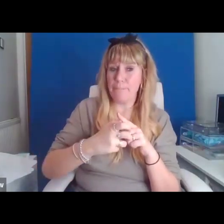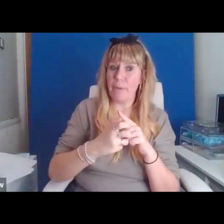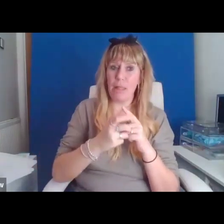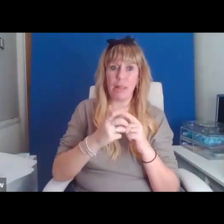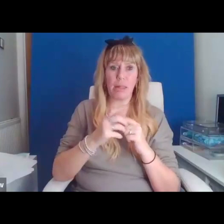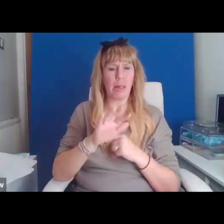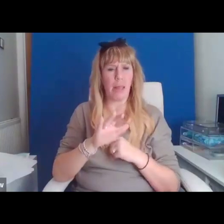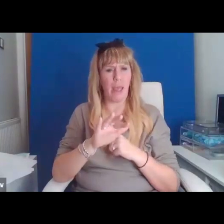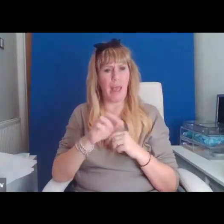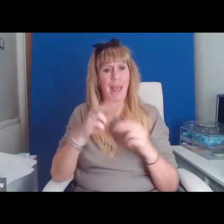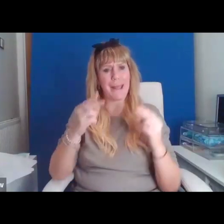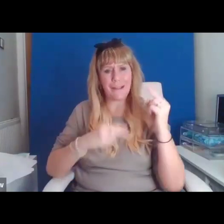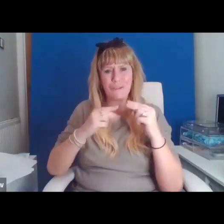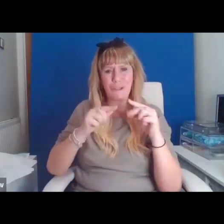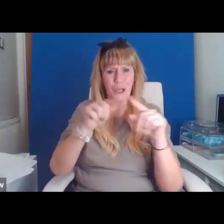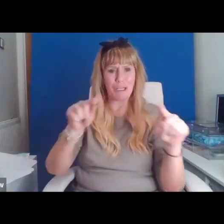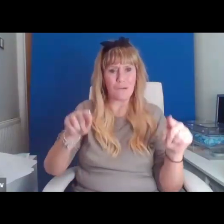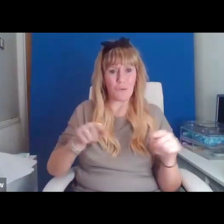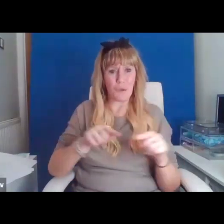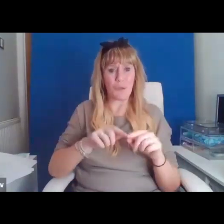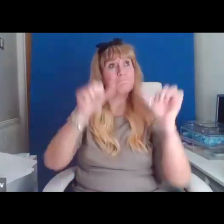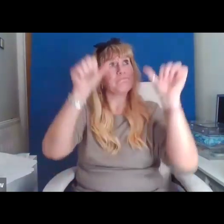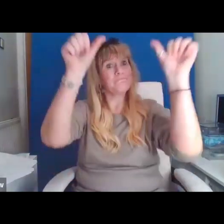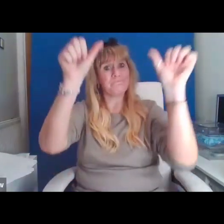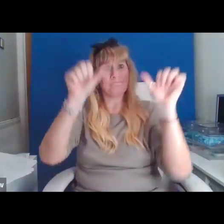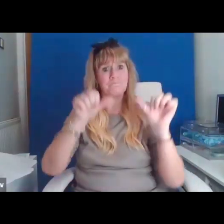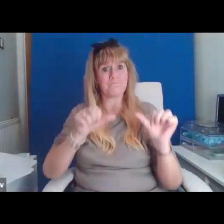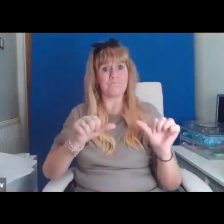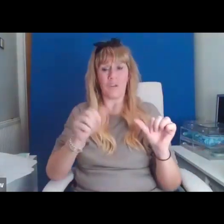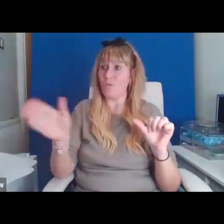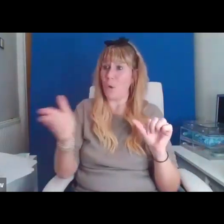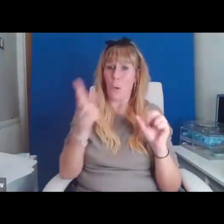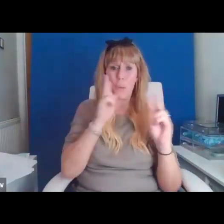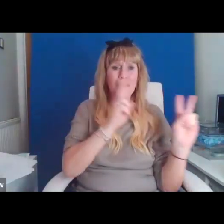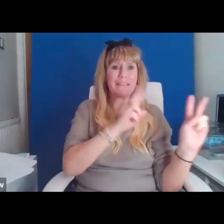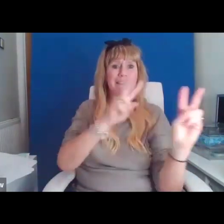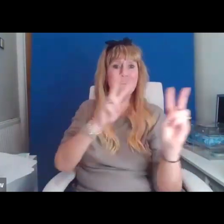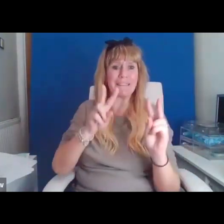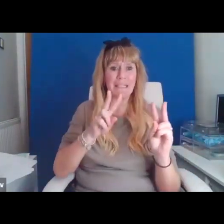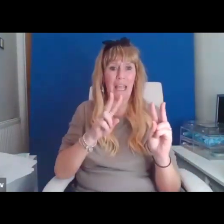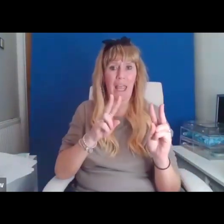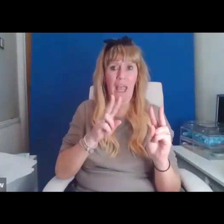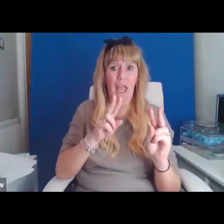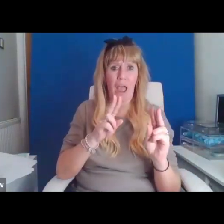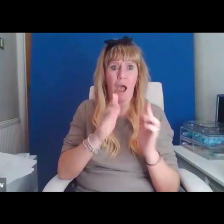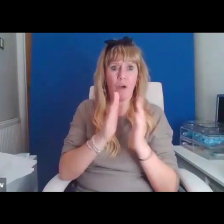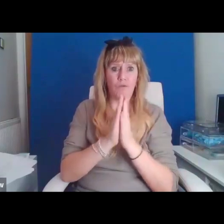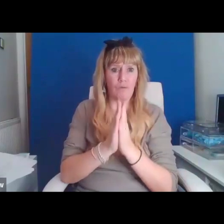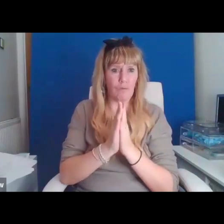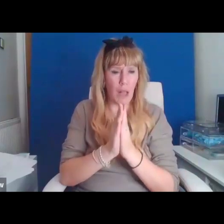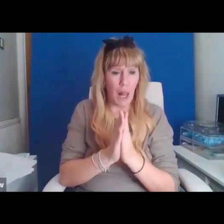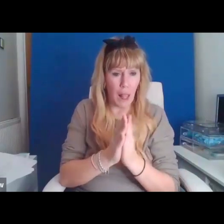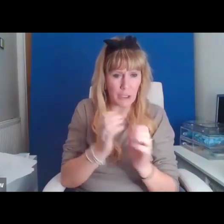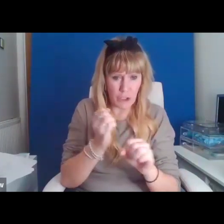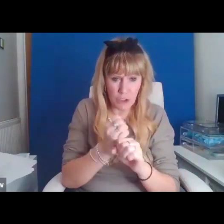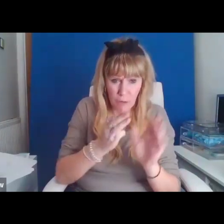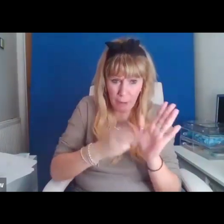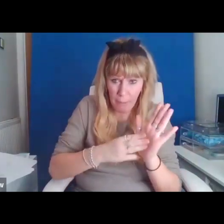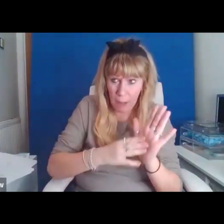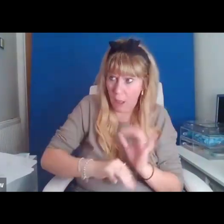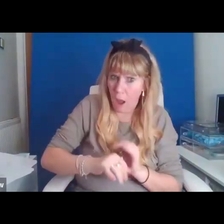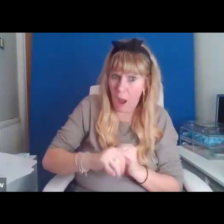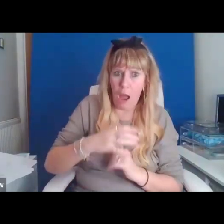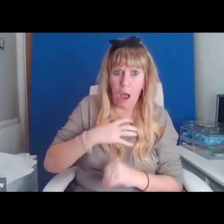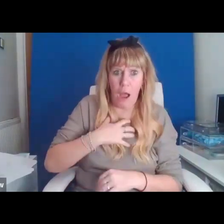dining room for all to see. A religious grandmother was horrified. That shouldn't be hung where